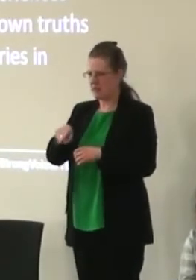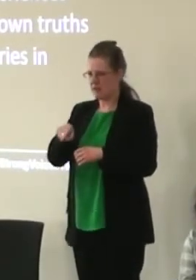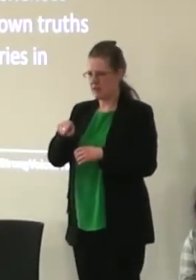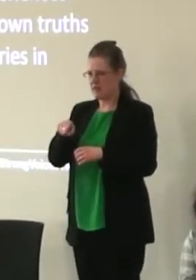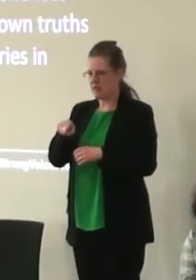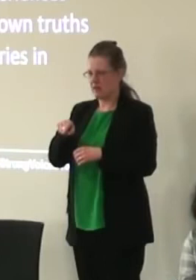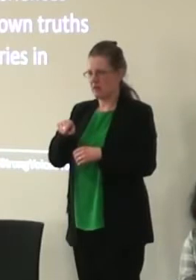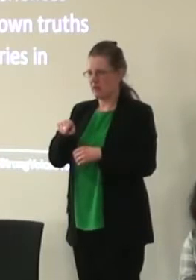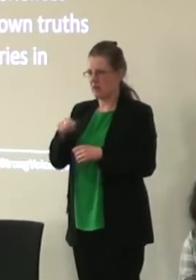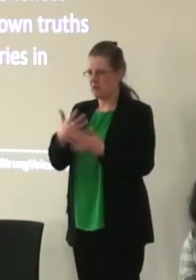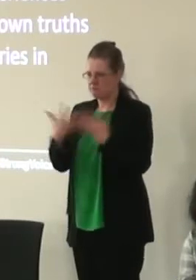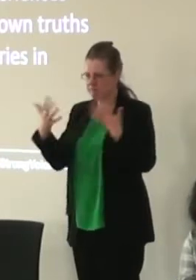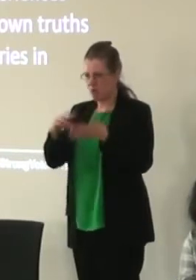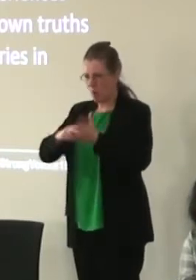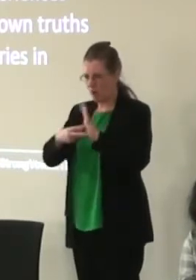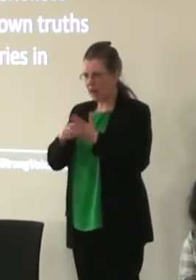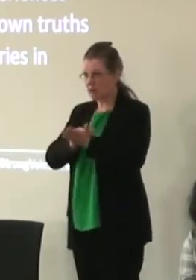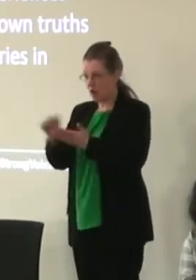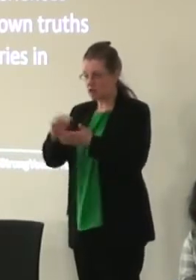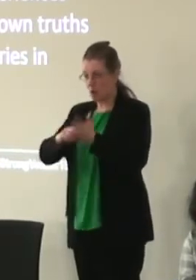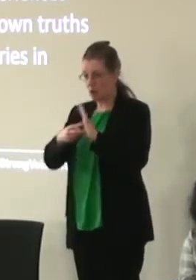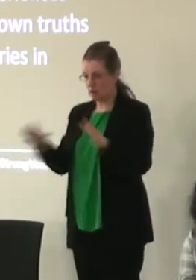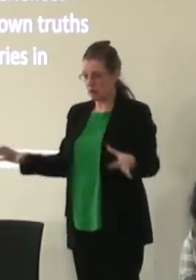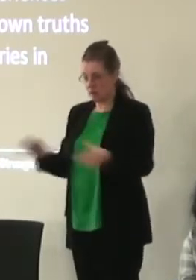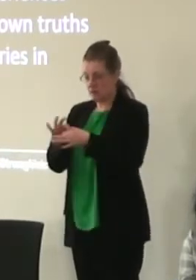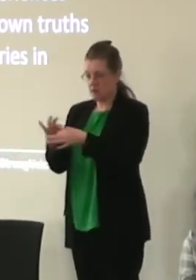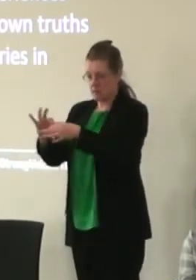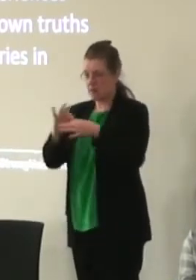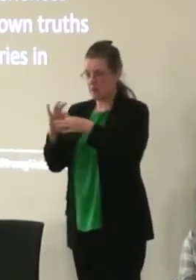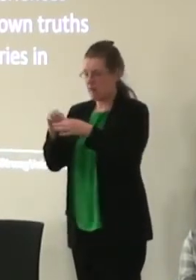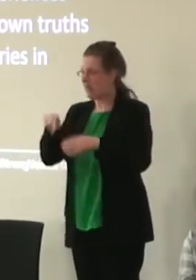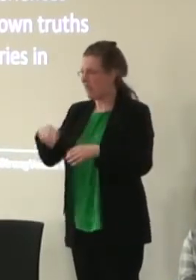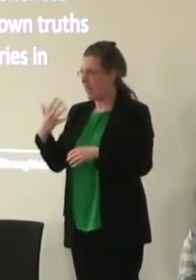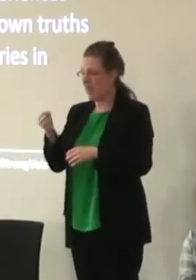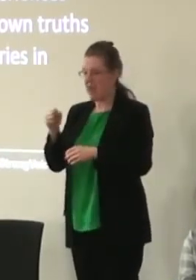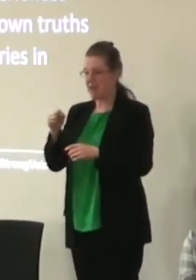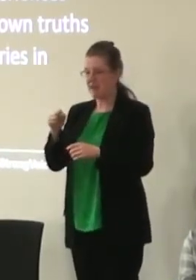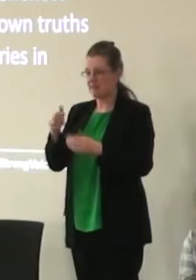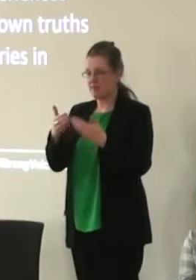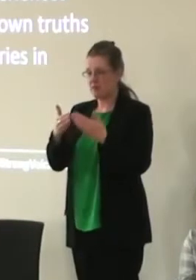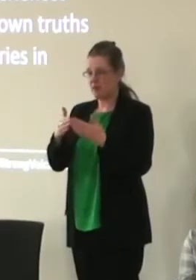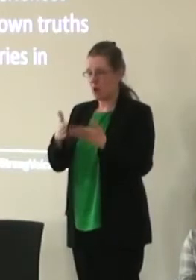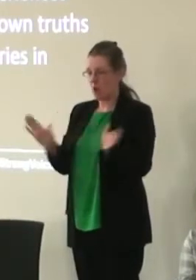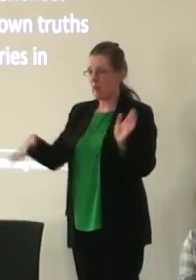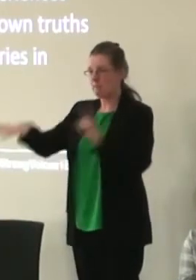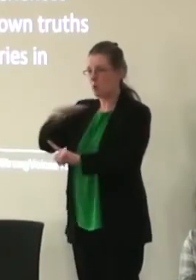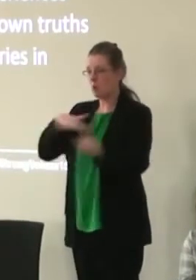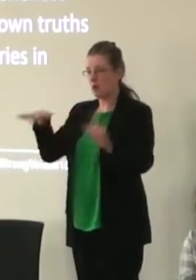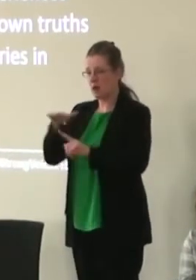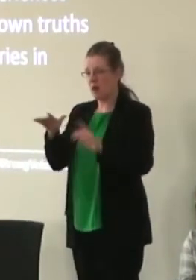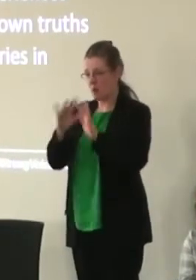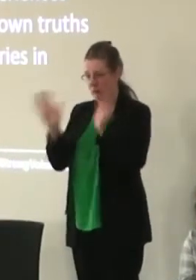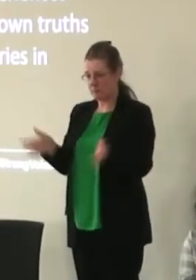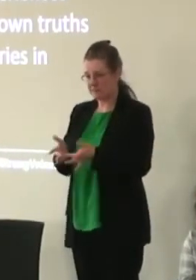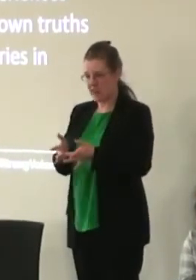of organisations, cultural organisations are involved in. They have a communal WordPress site which essentially appears